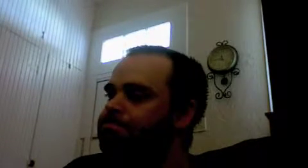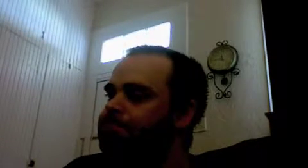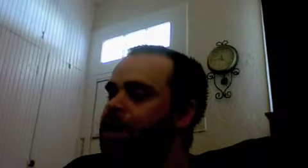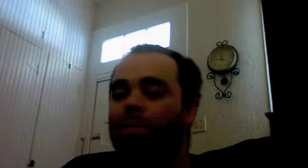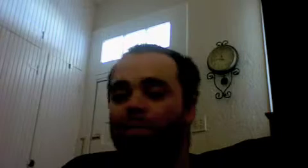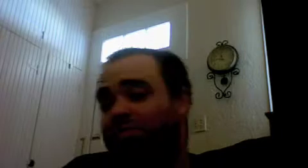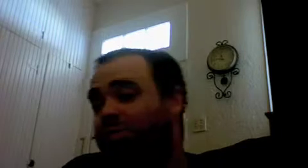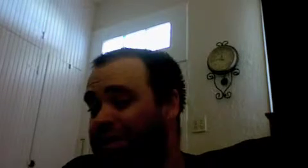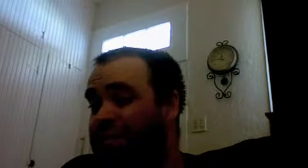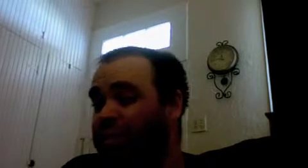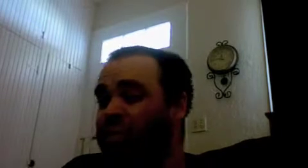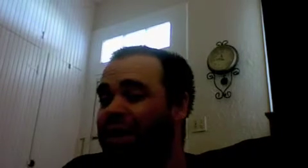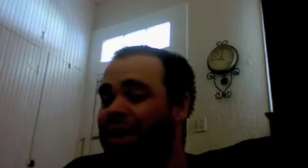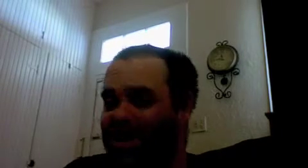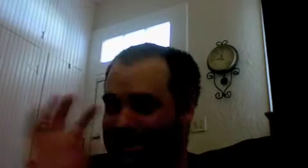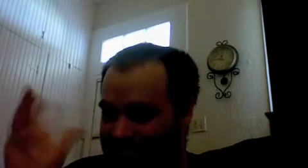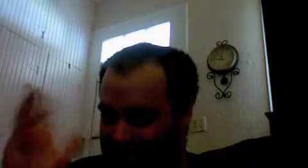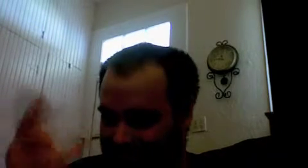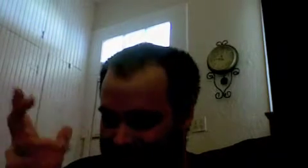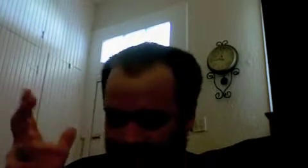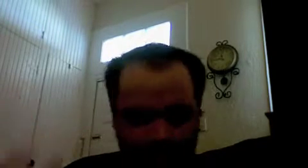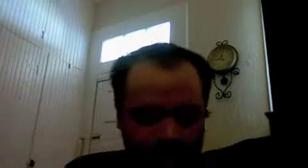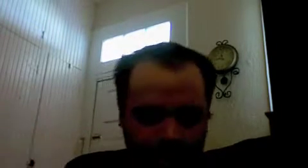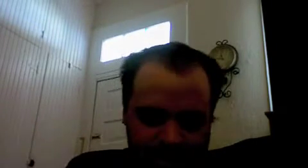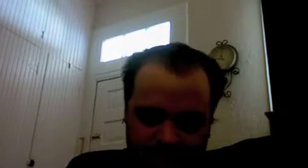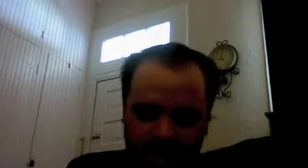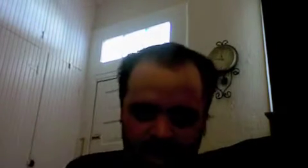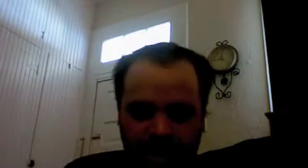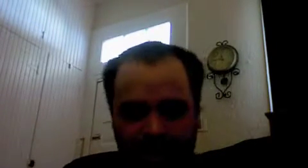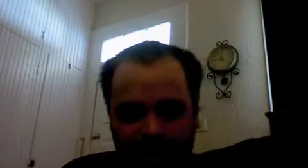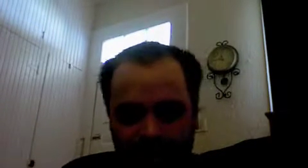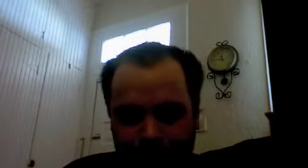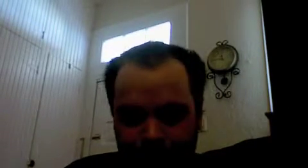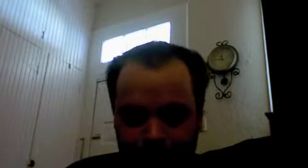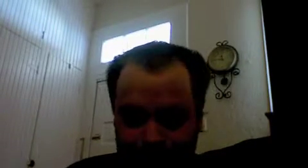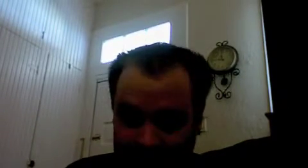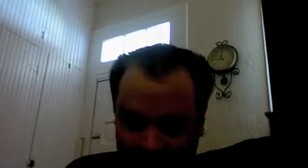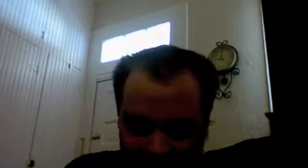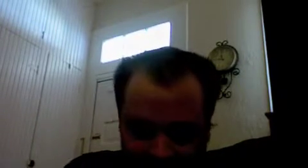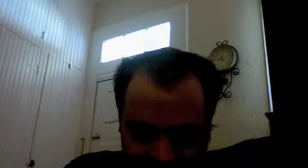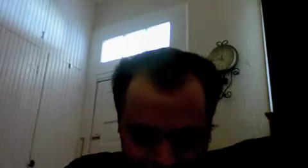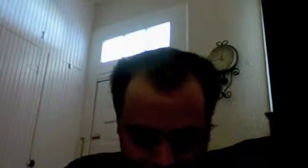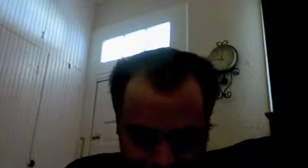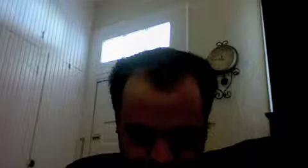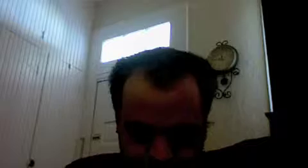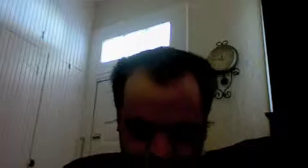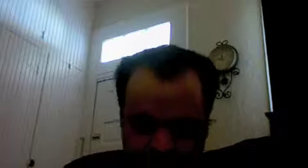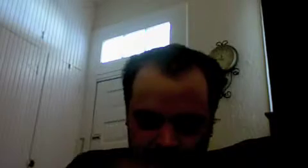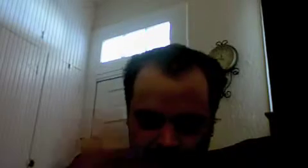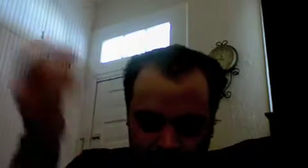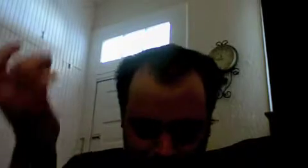but that's a really difficult idea to wrap one's hat around i think it's a very interesting idea um